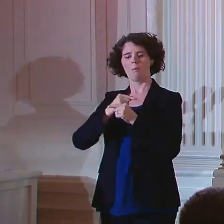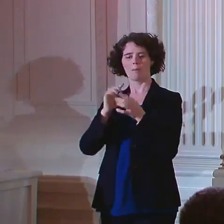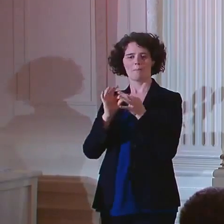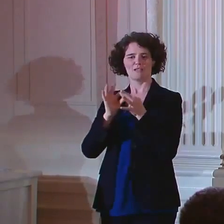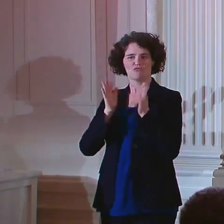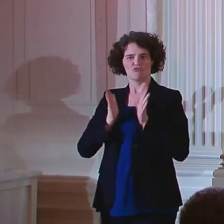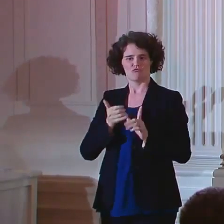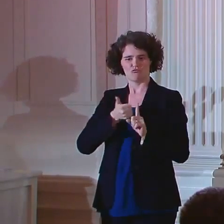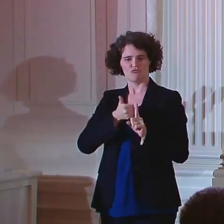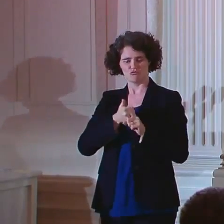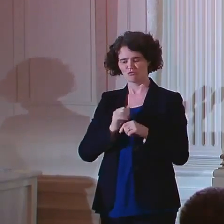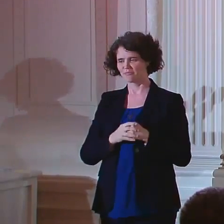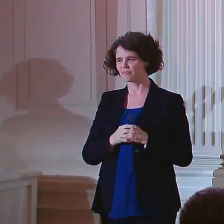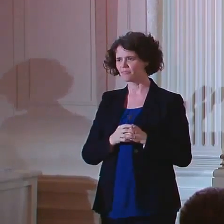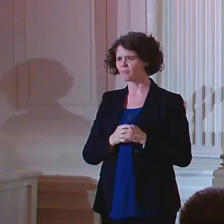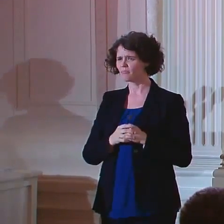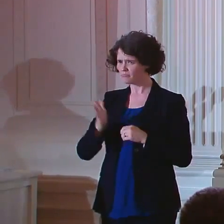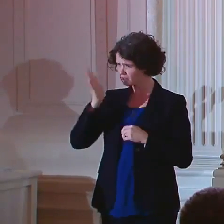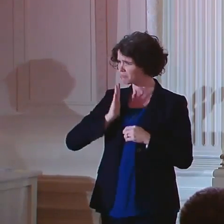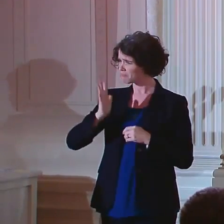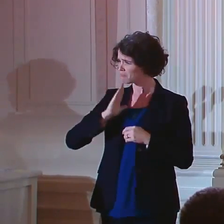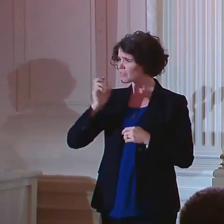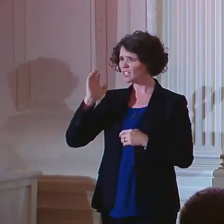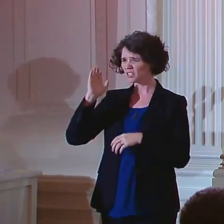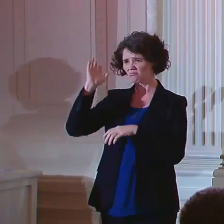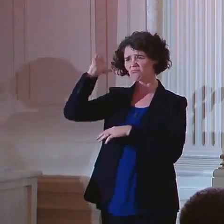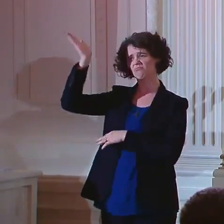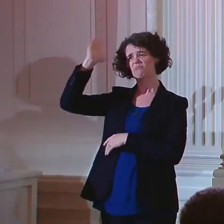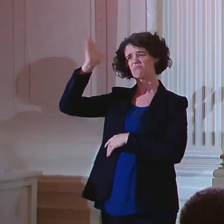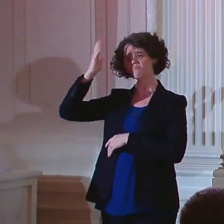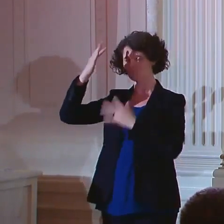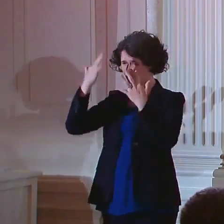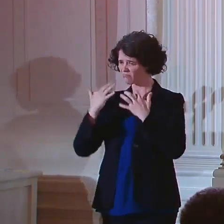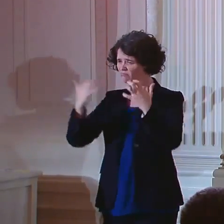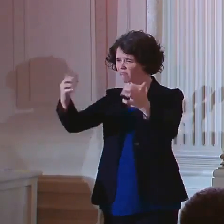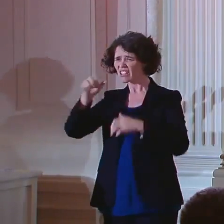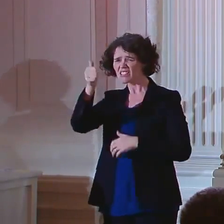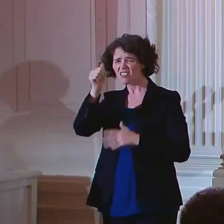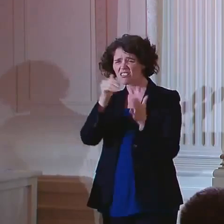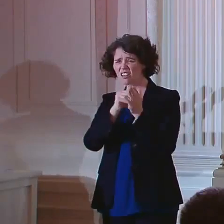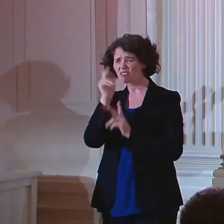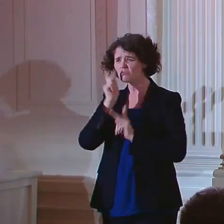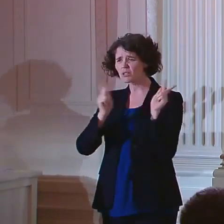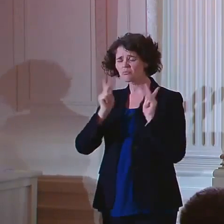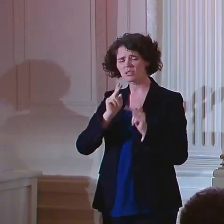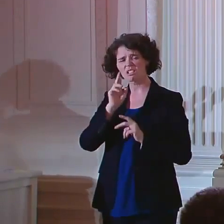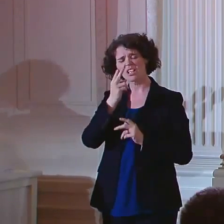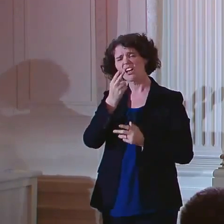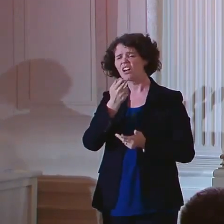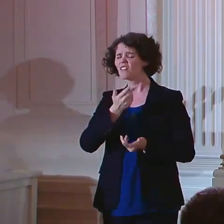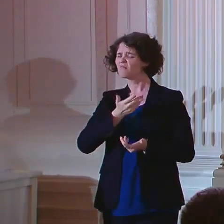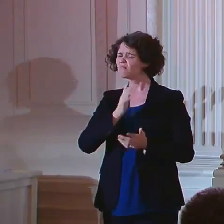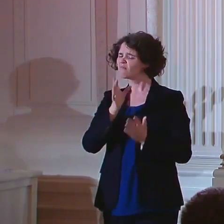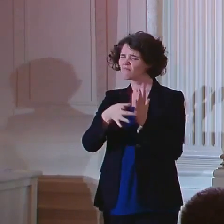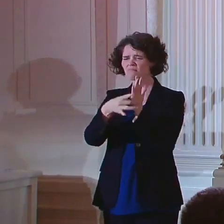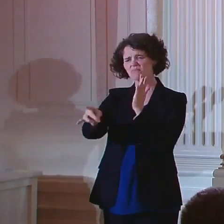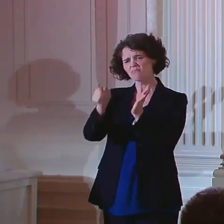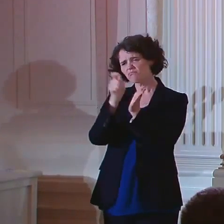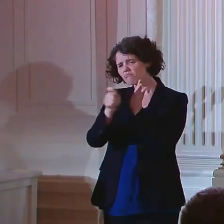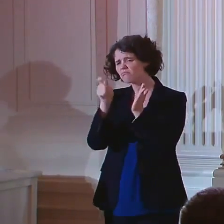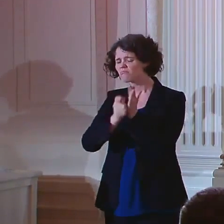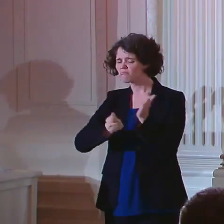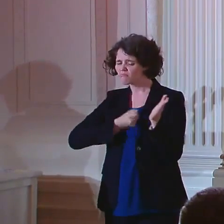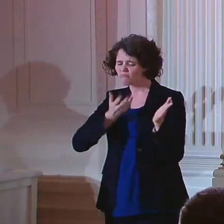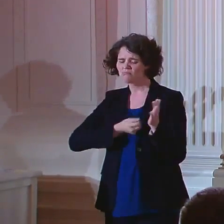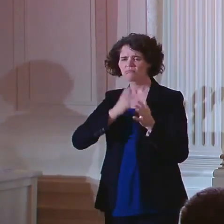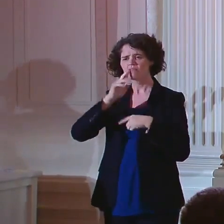Once spoke before a crowd of 10,000, writes eloquently about the pain and exclusion that comes when others don't